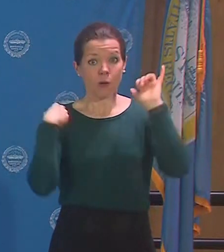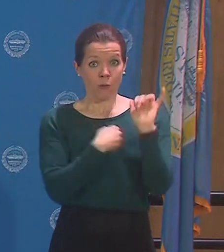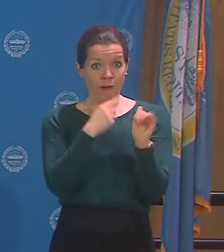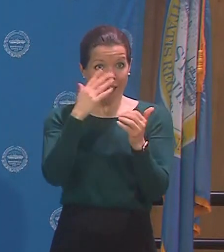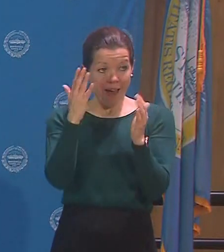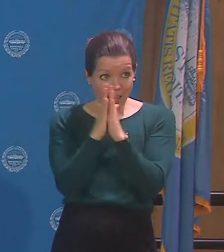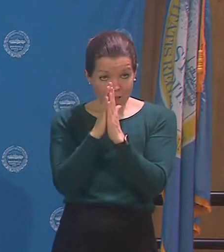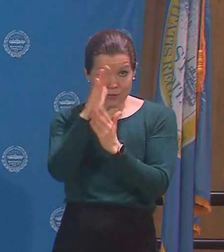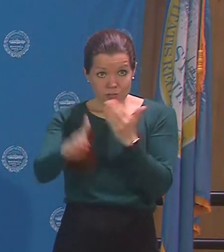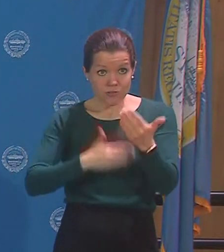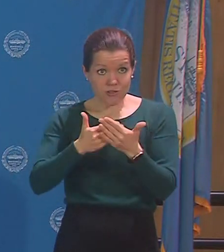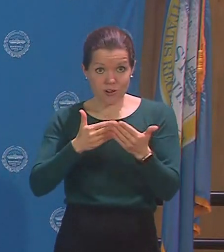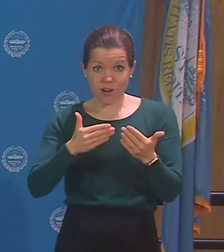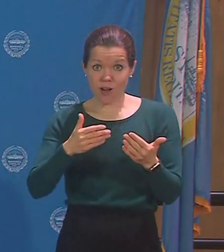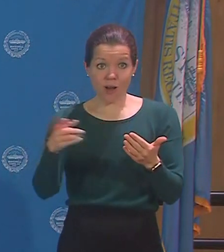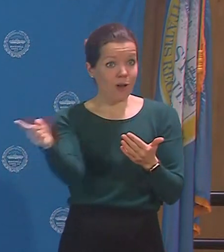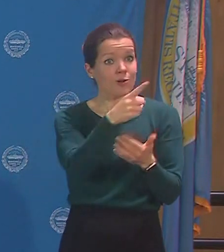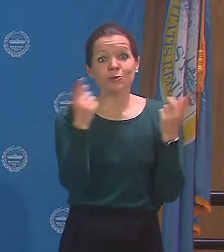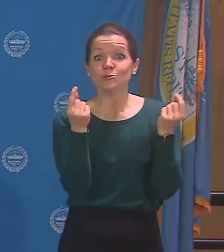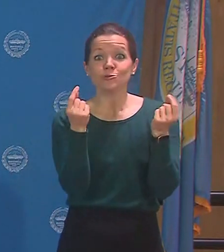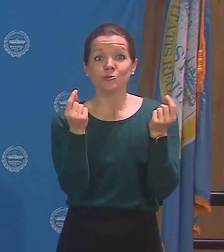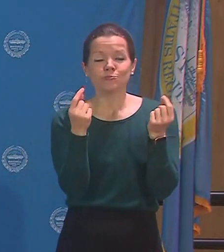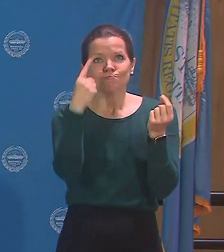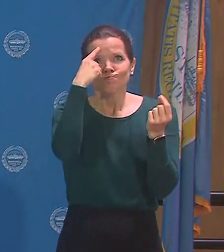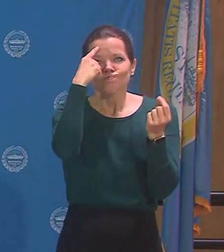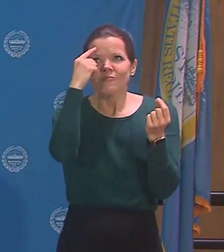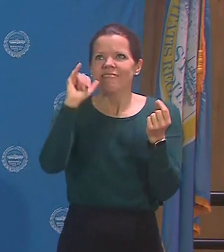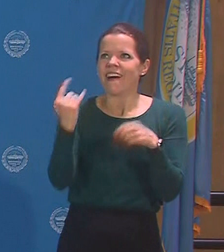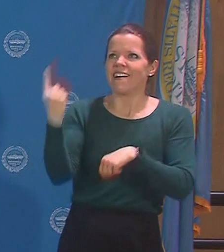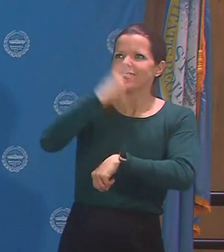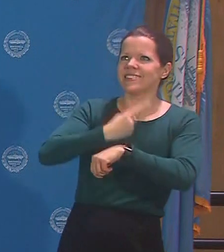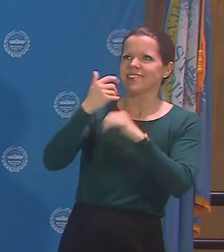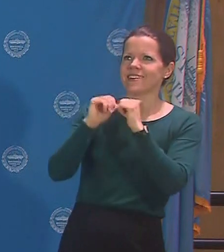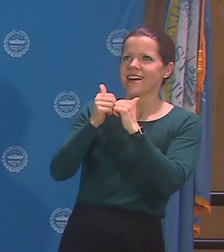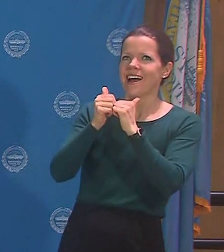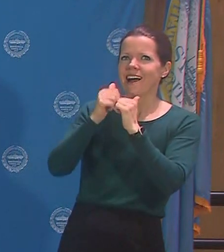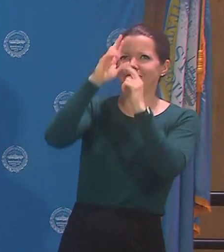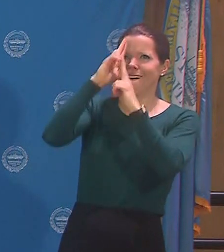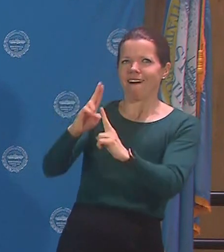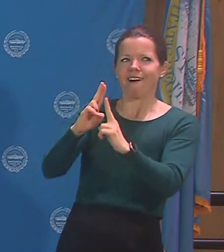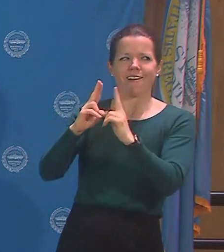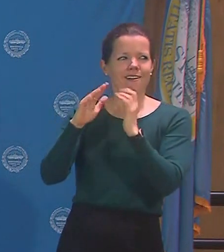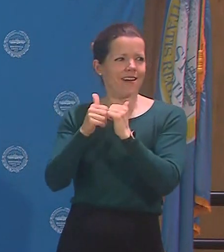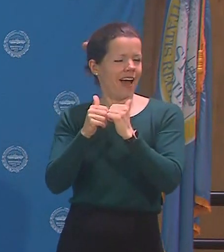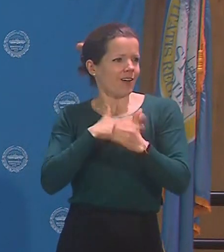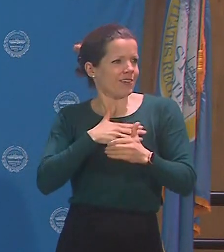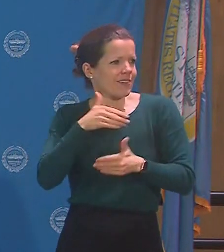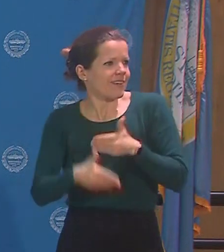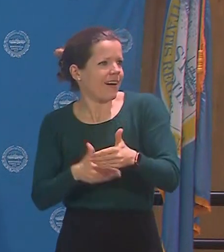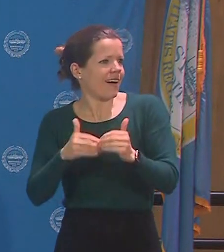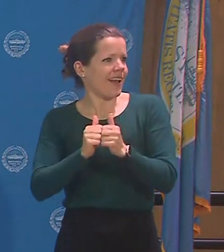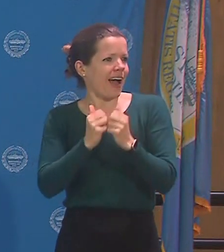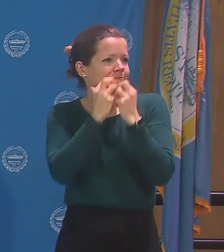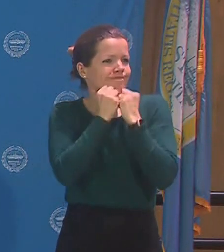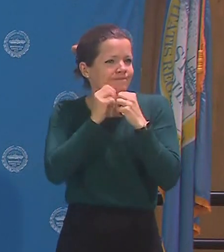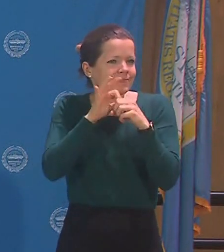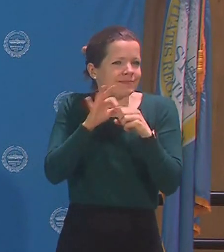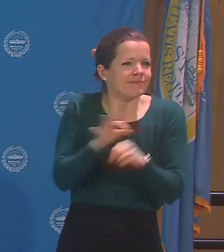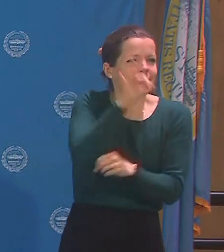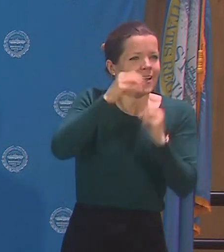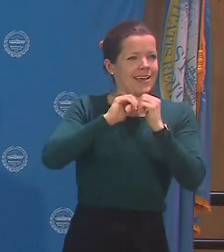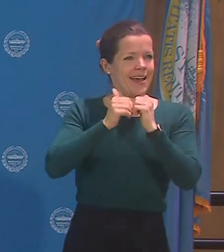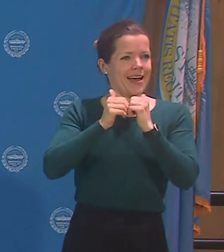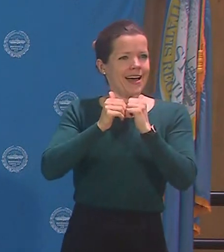everything they can to protect their fellow Bostonian through physical distancing. This is how we support the most vulnerable among